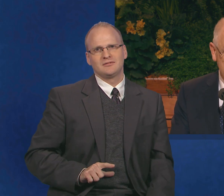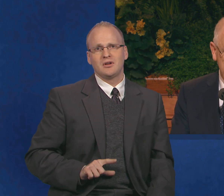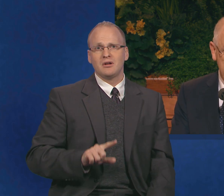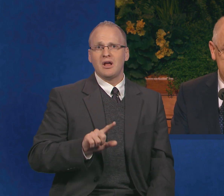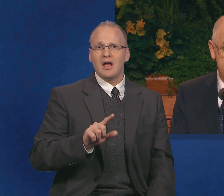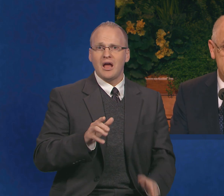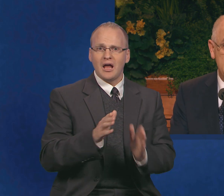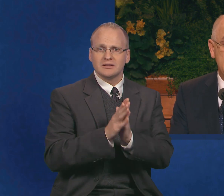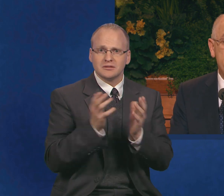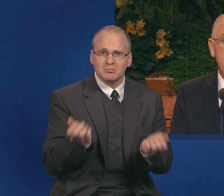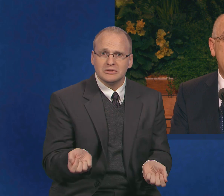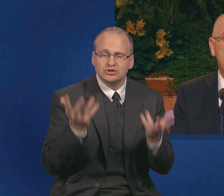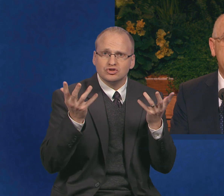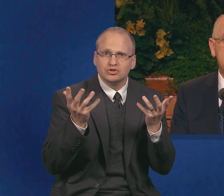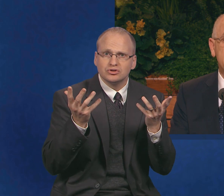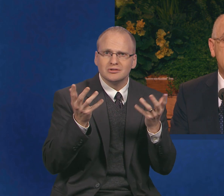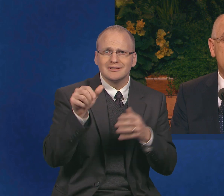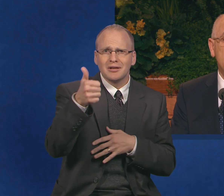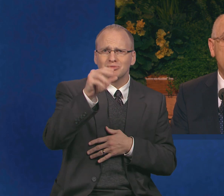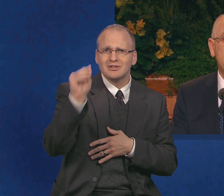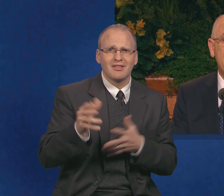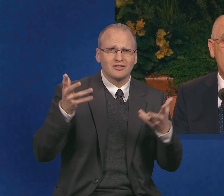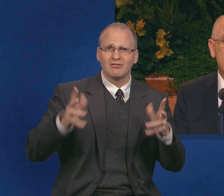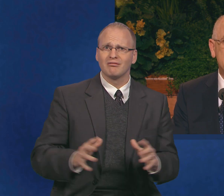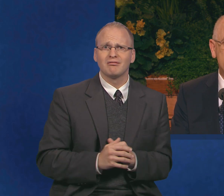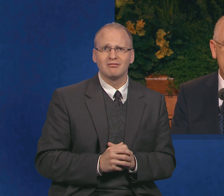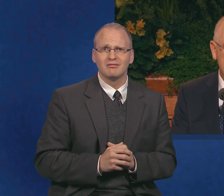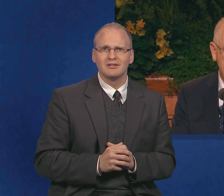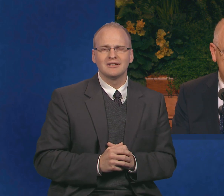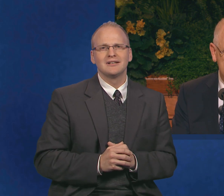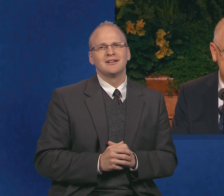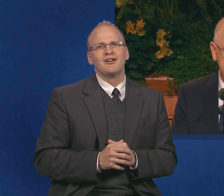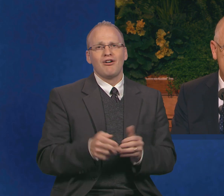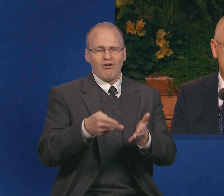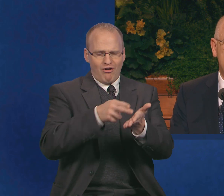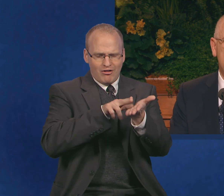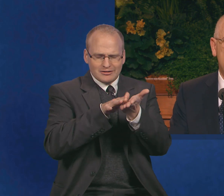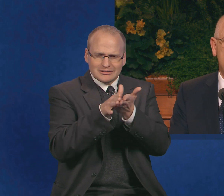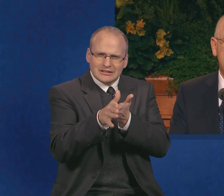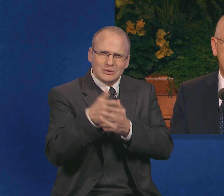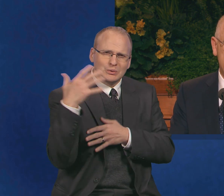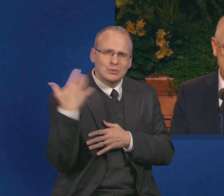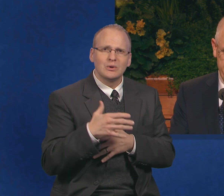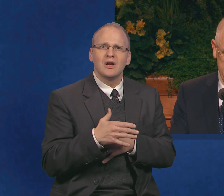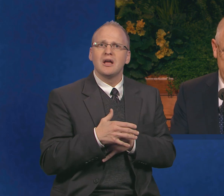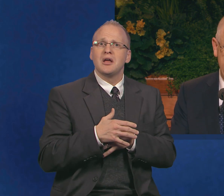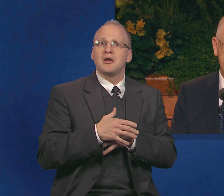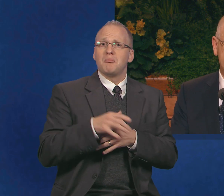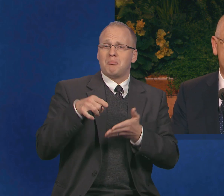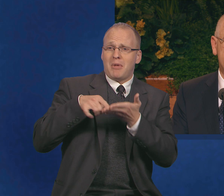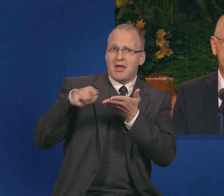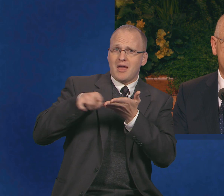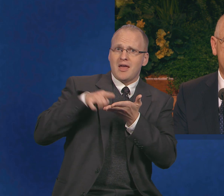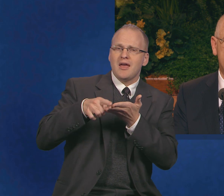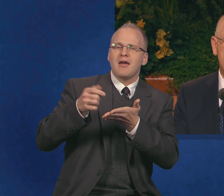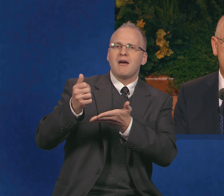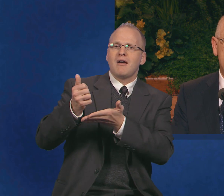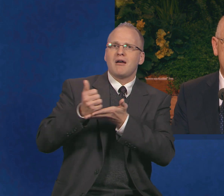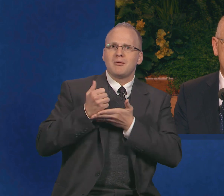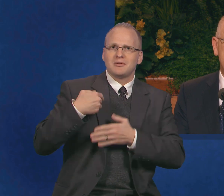Integrity in paying our debts to the Lord will help us be honest with our fellow men. The